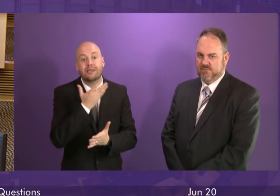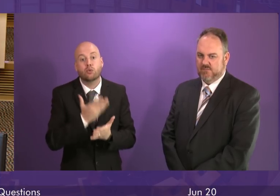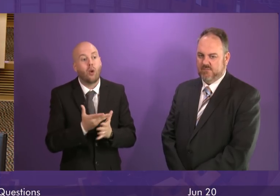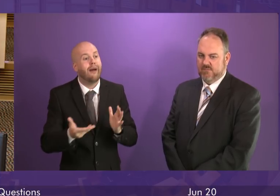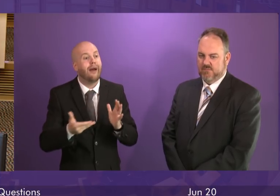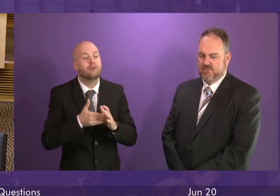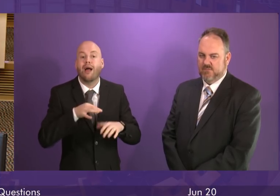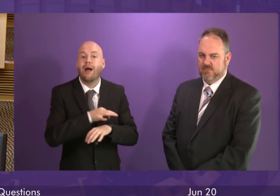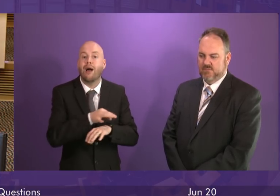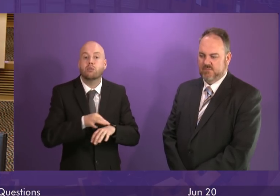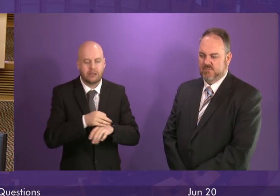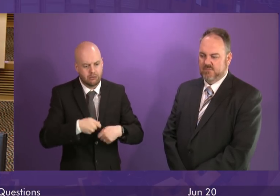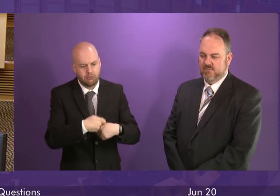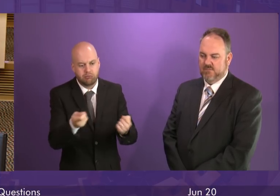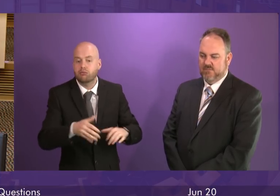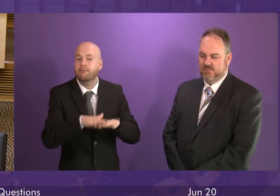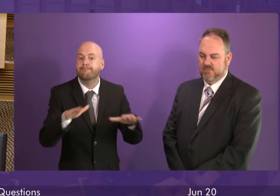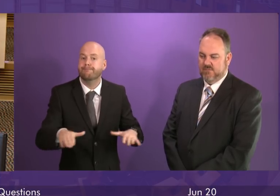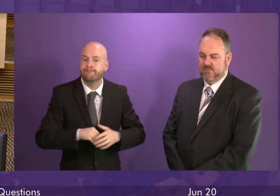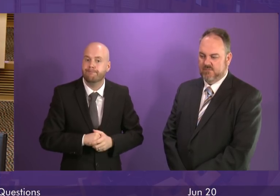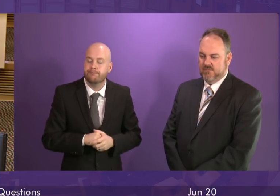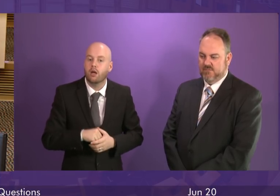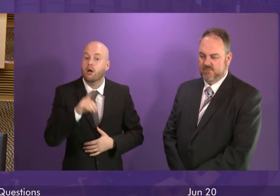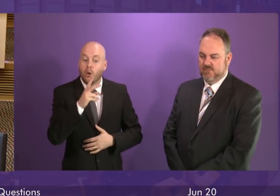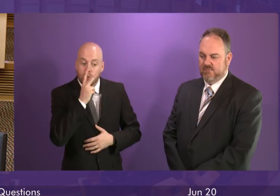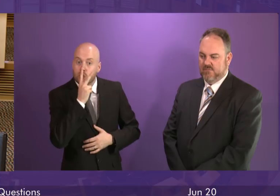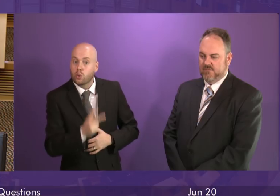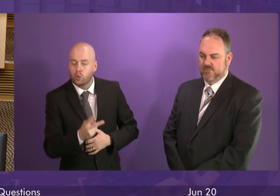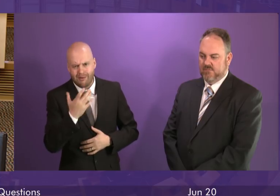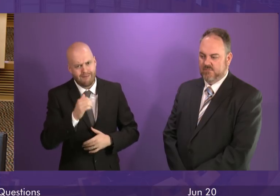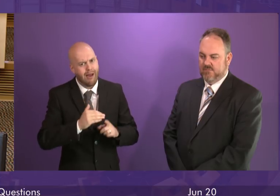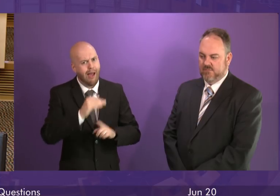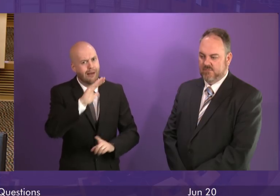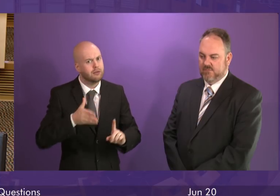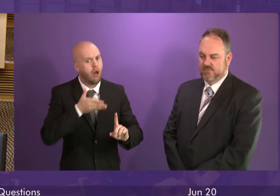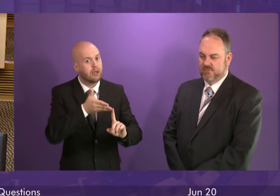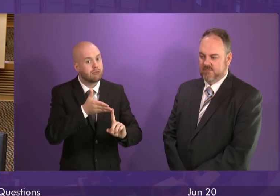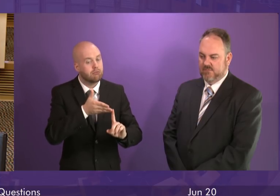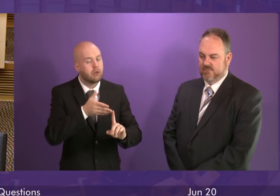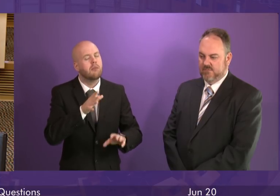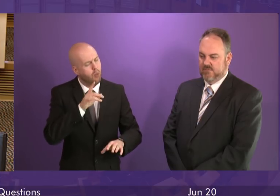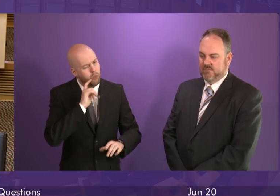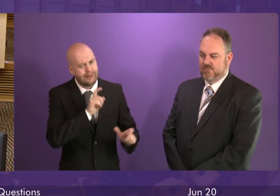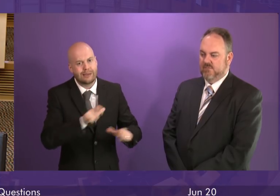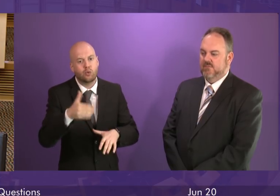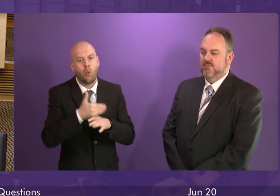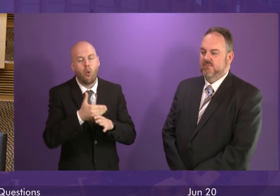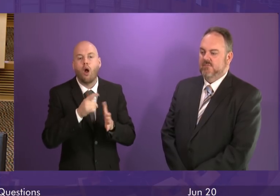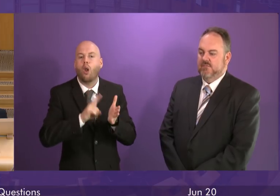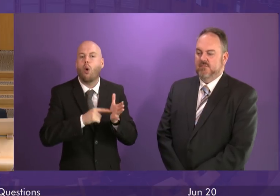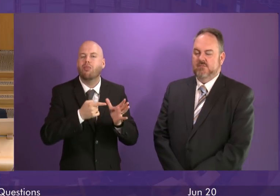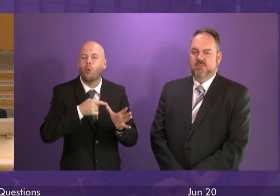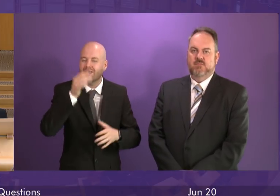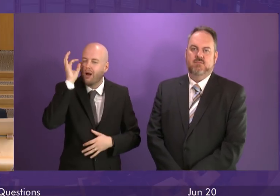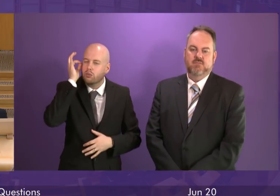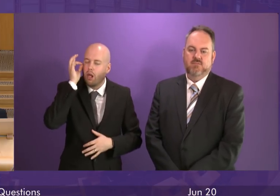goes effectively. There is a higher target for two-year-olds as part of the expansion, but we will continue to work with local authorities to make sure that for two